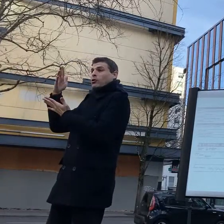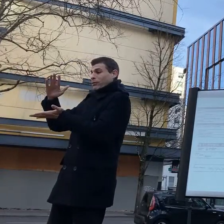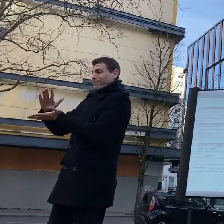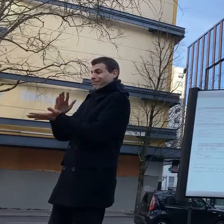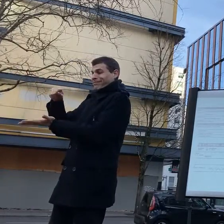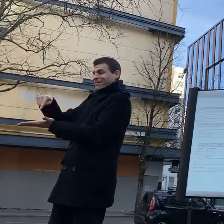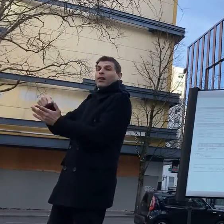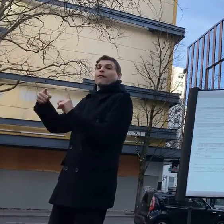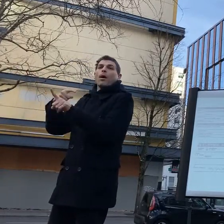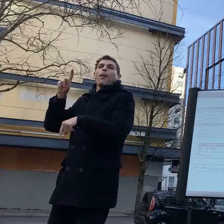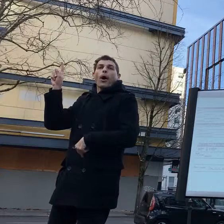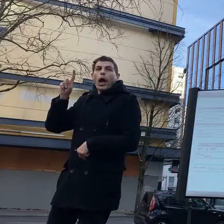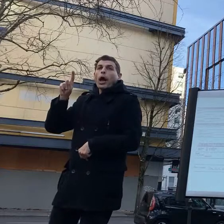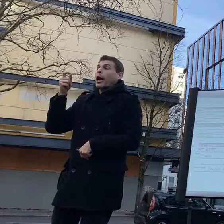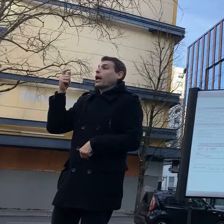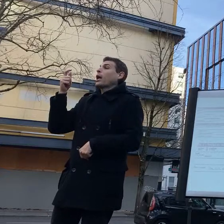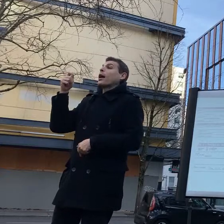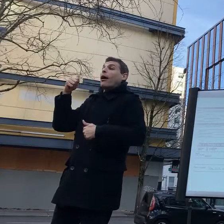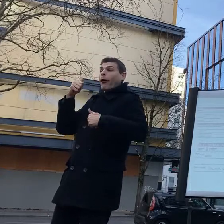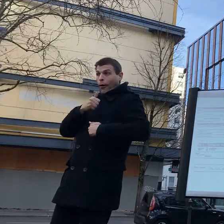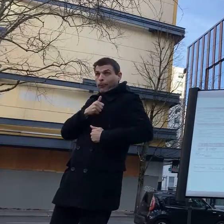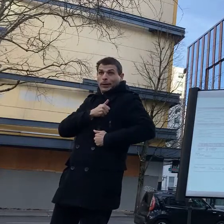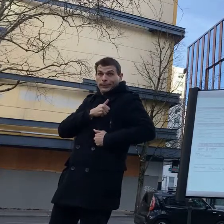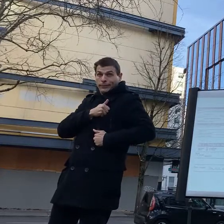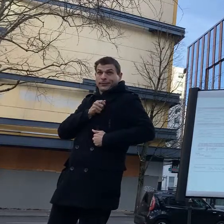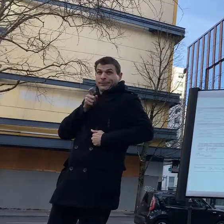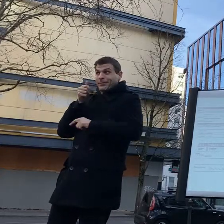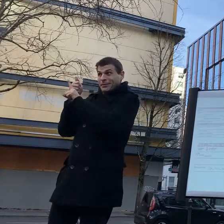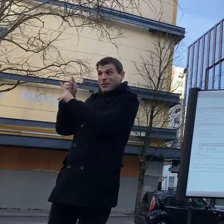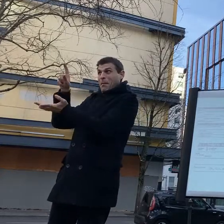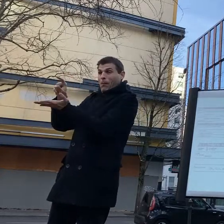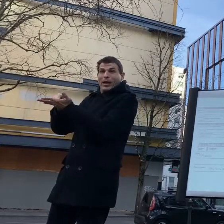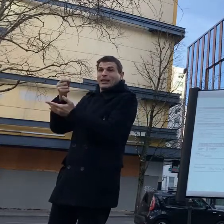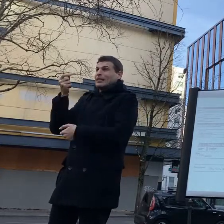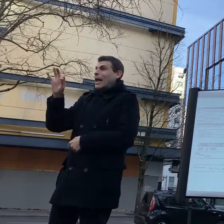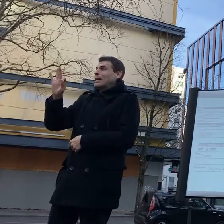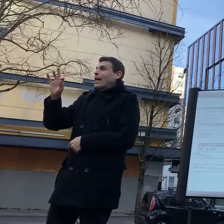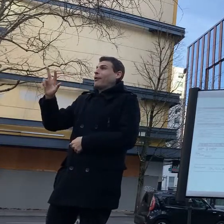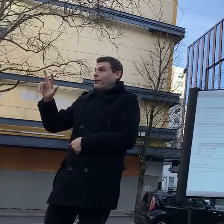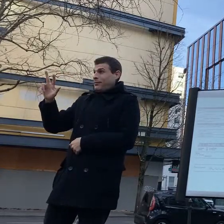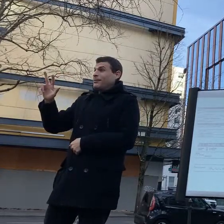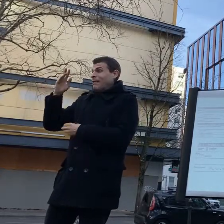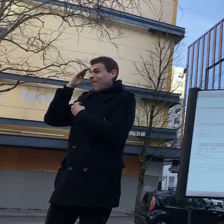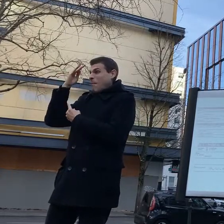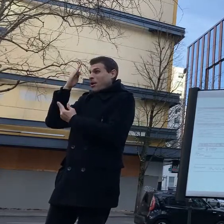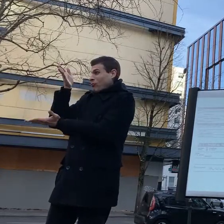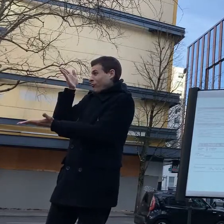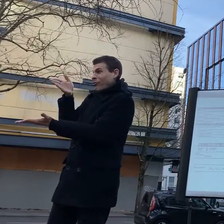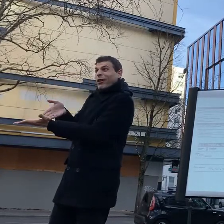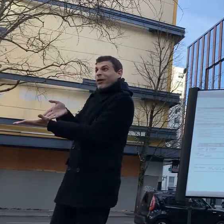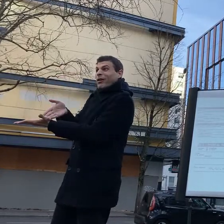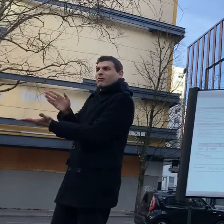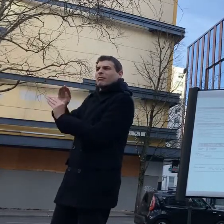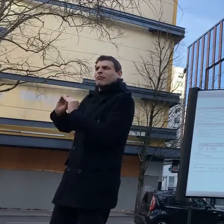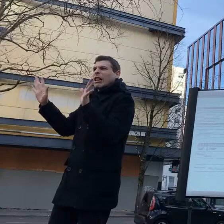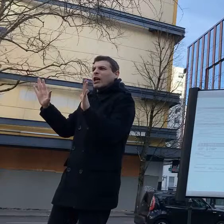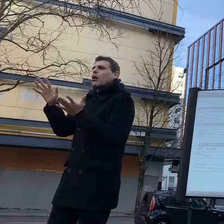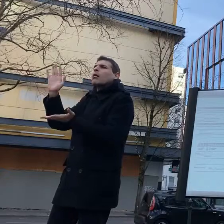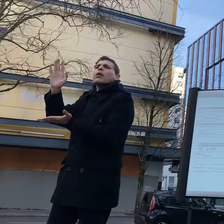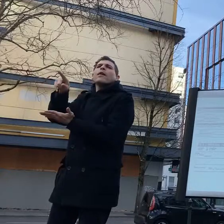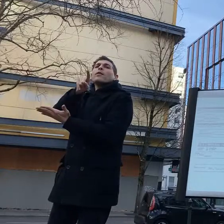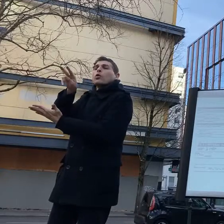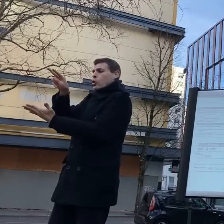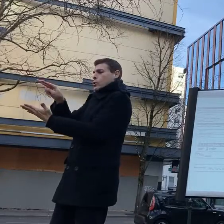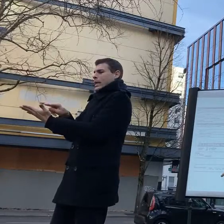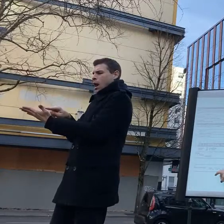aluminum oxide and zinc fluoride right and that's the that's the big one zinc fluoride right that's the